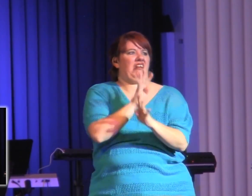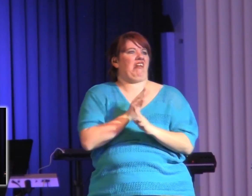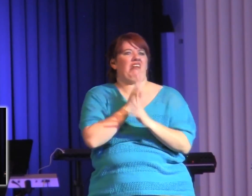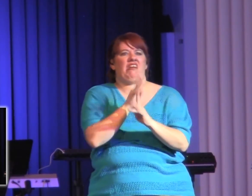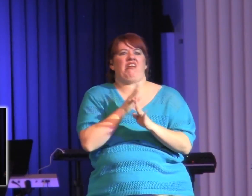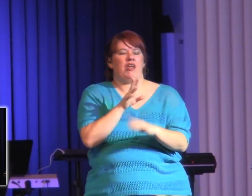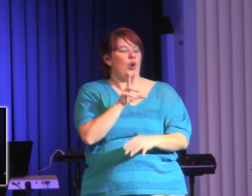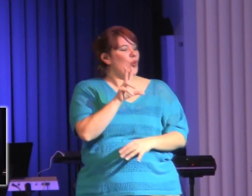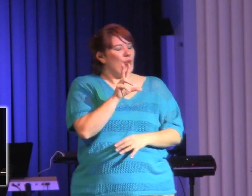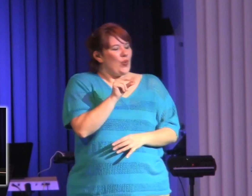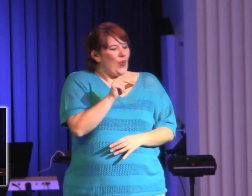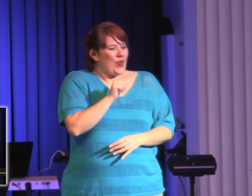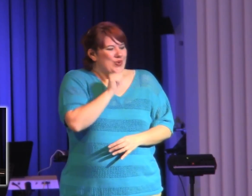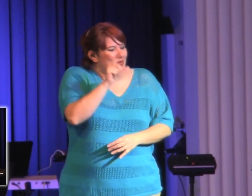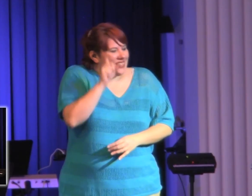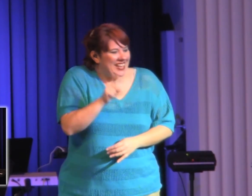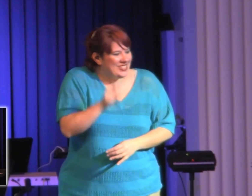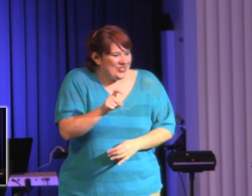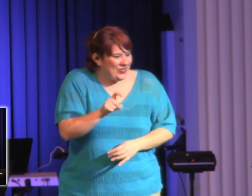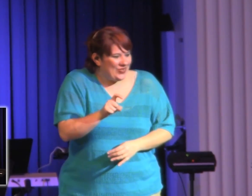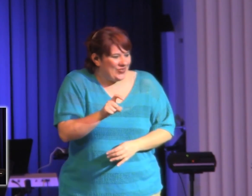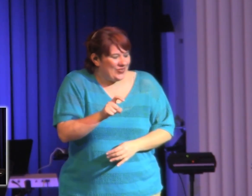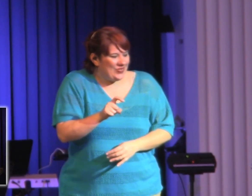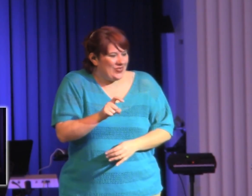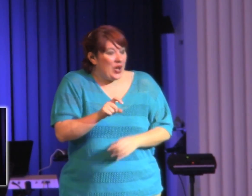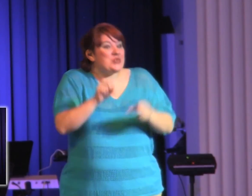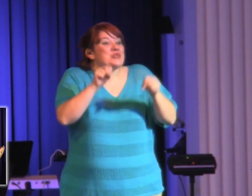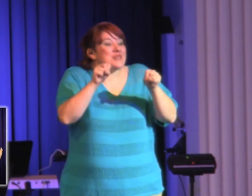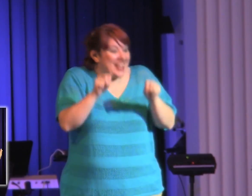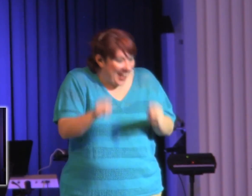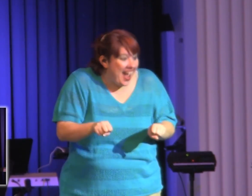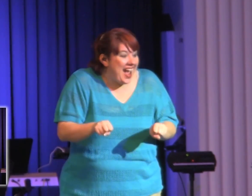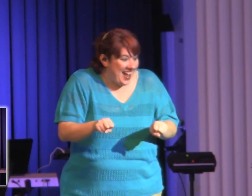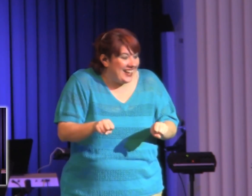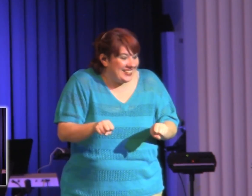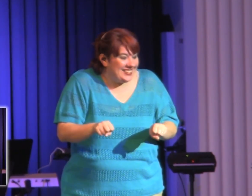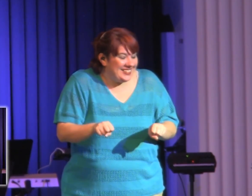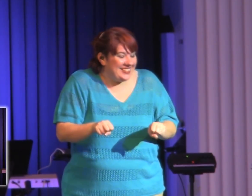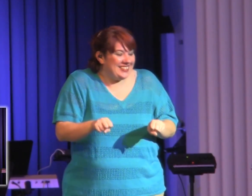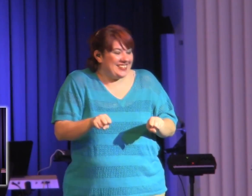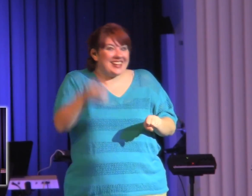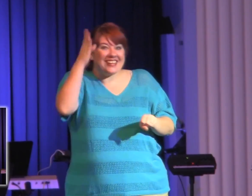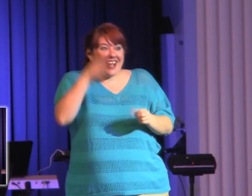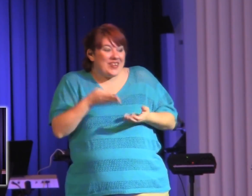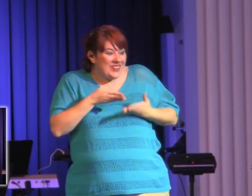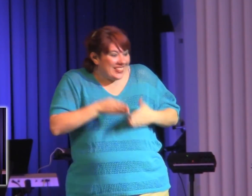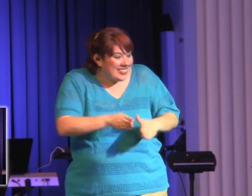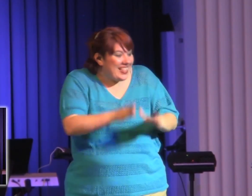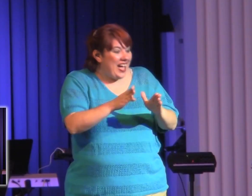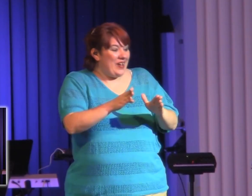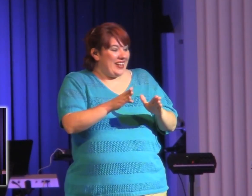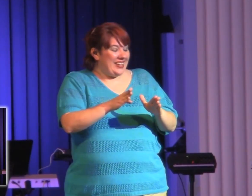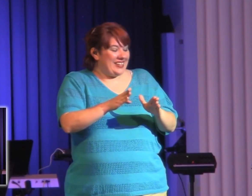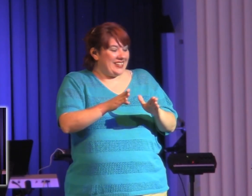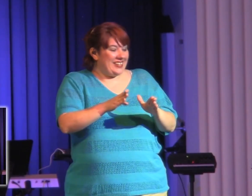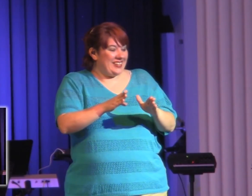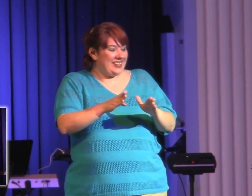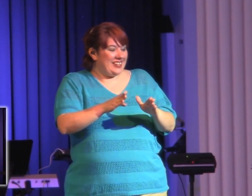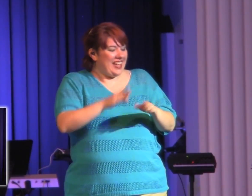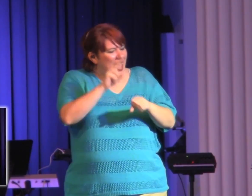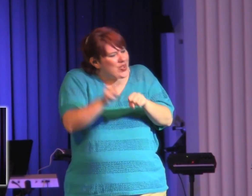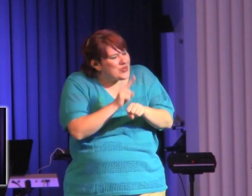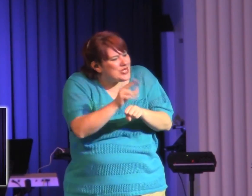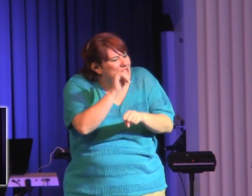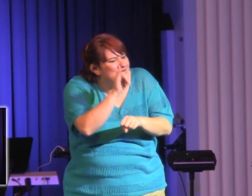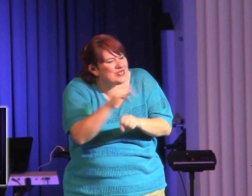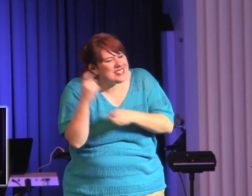It's the fact that God wants to use the most unruly part of your body. He wants to use it to glorify Him. He wants to use